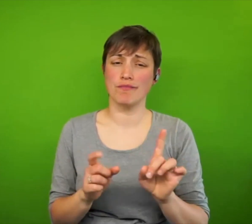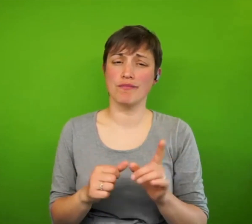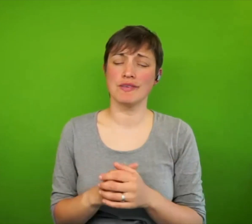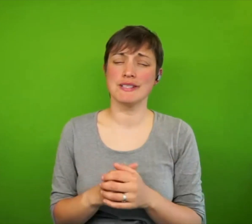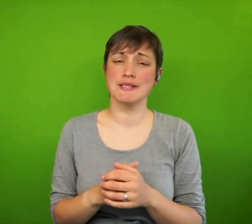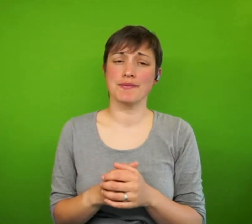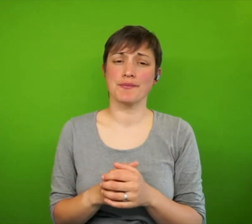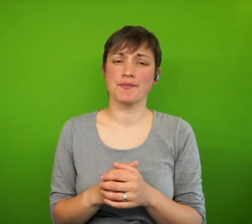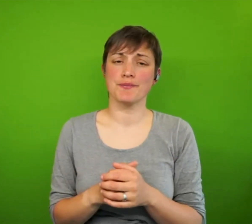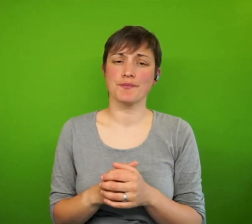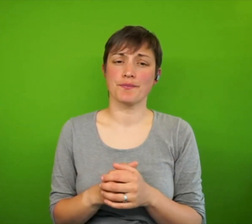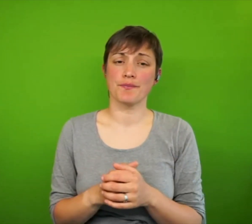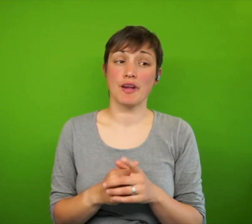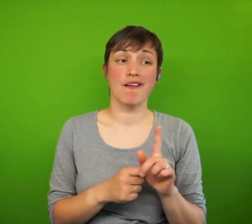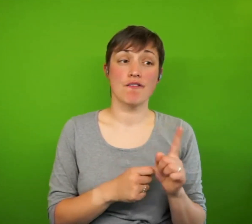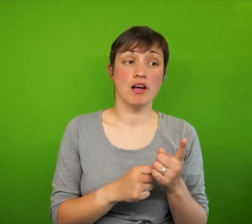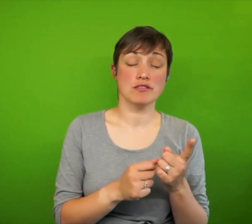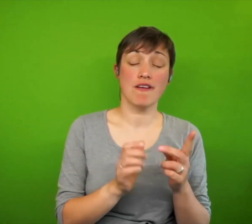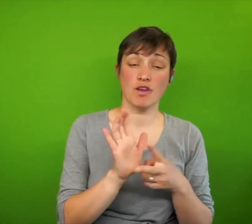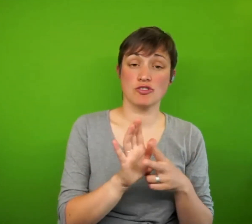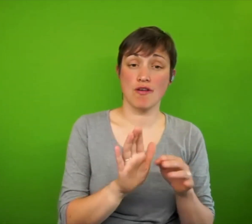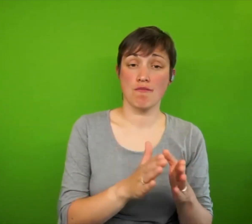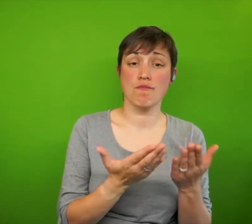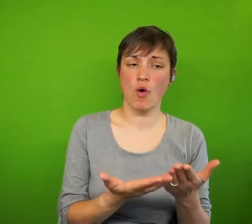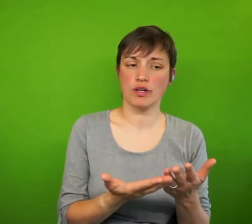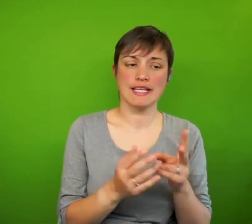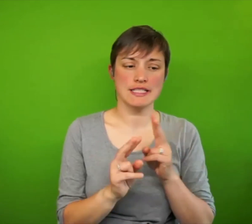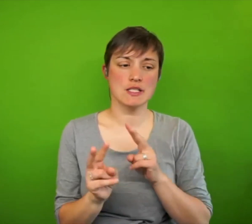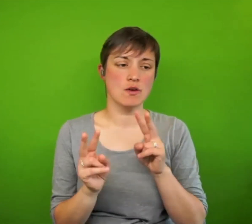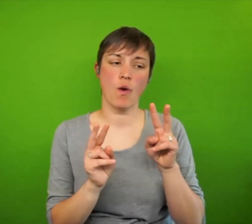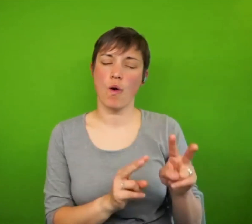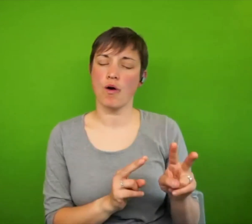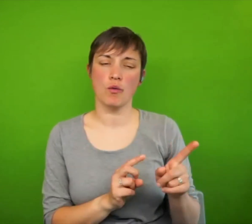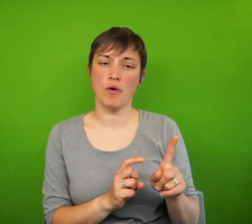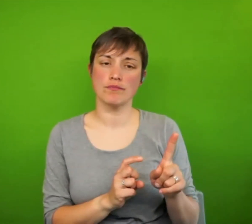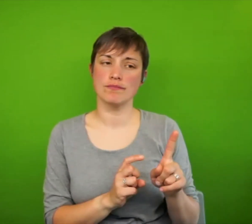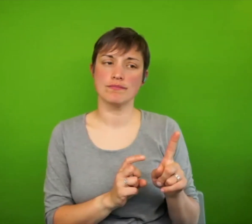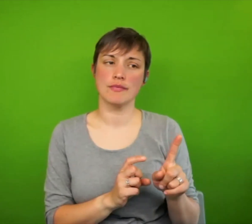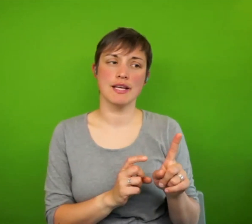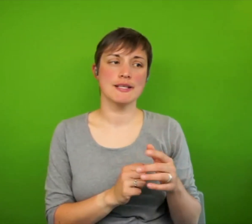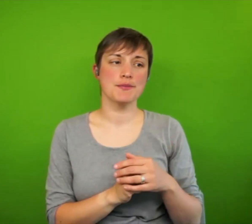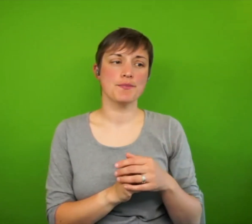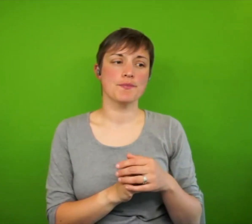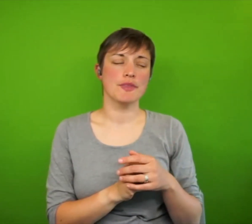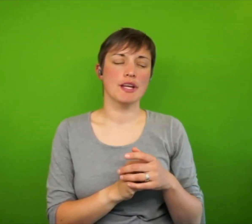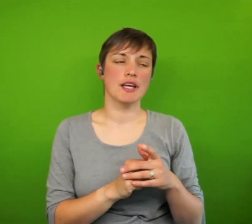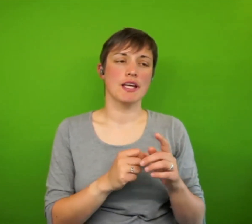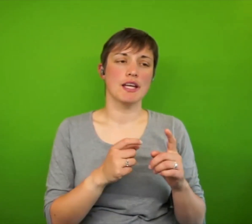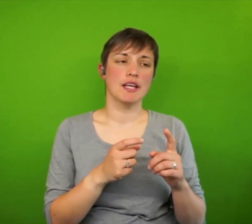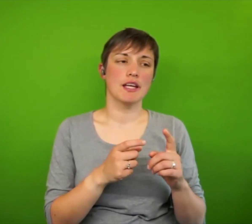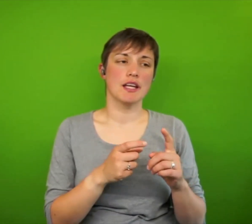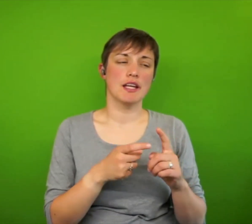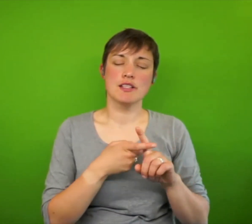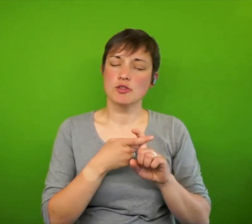the first edition of my book I didn't take enough pay a lot of attention to is the insecurity associated with poverty. Um,